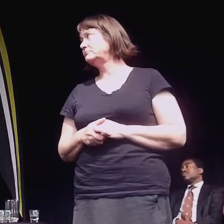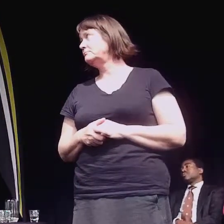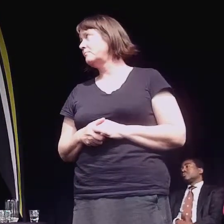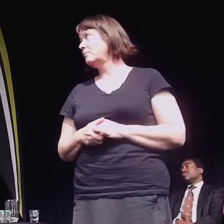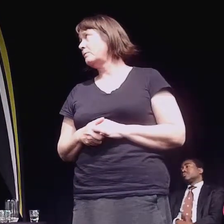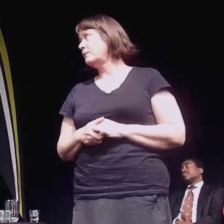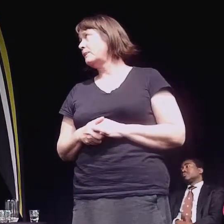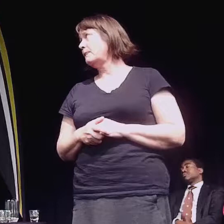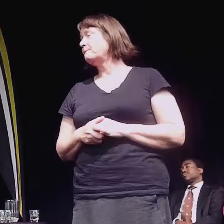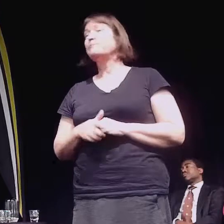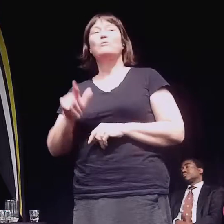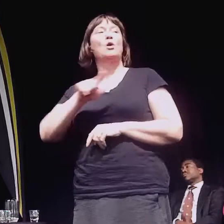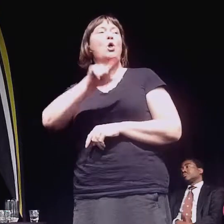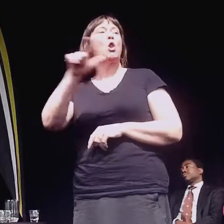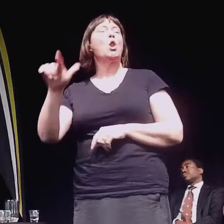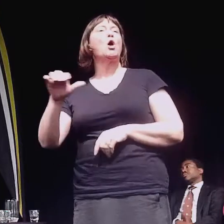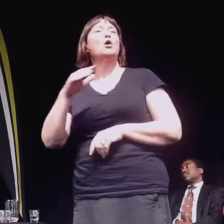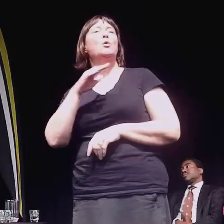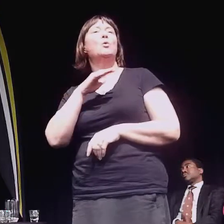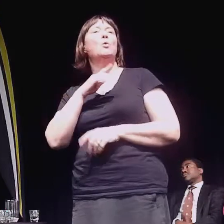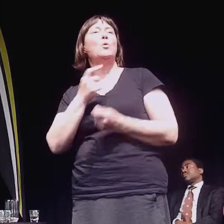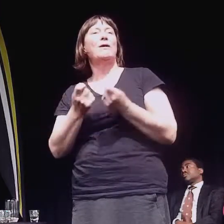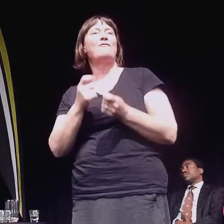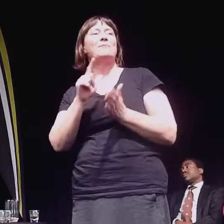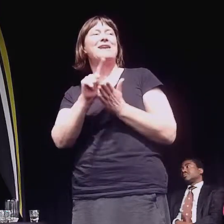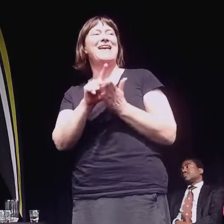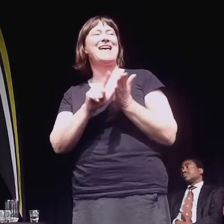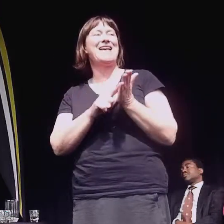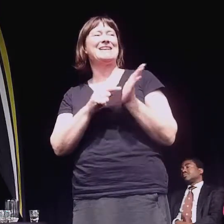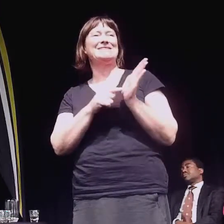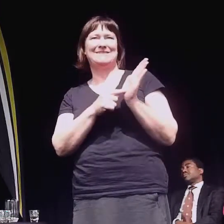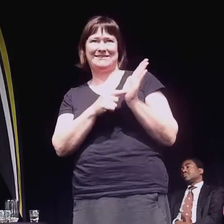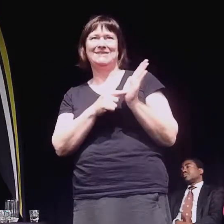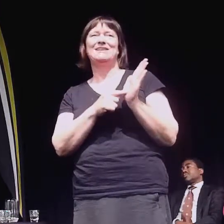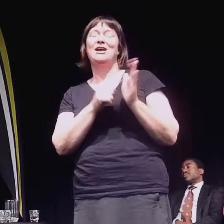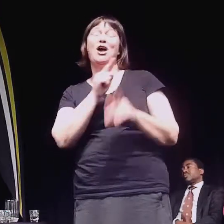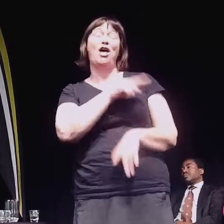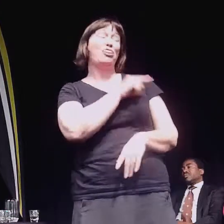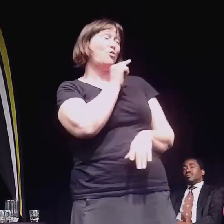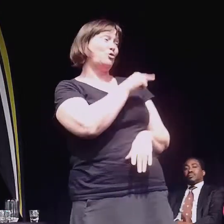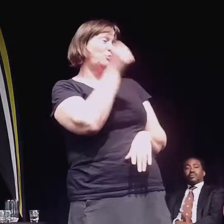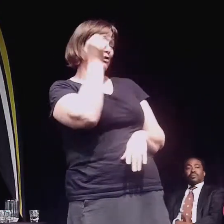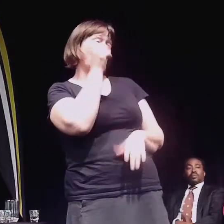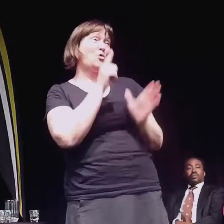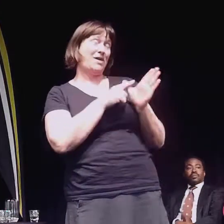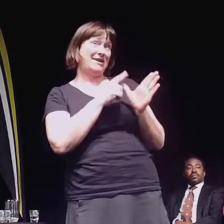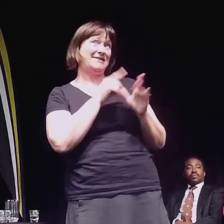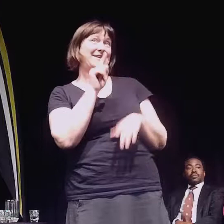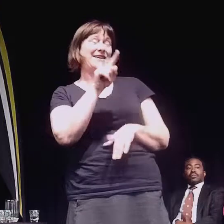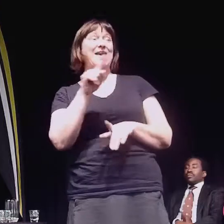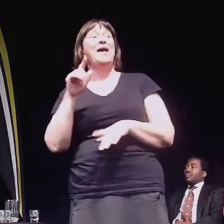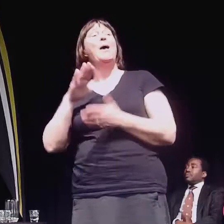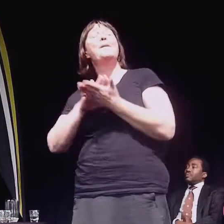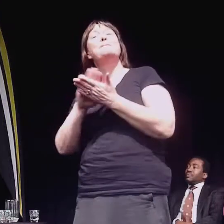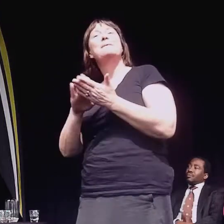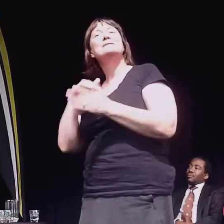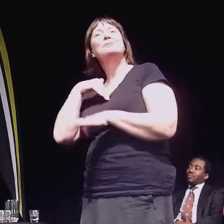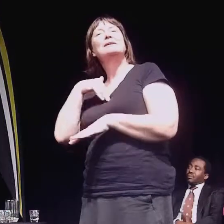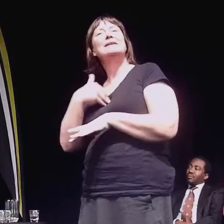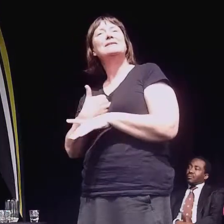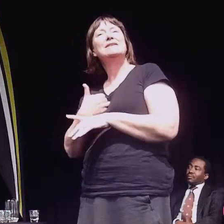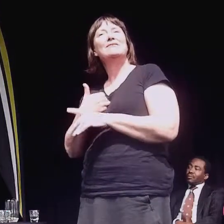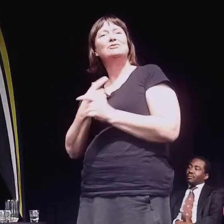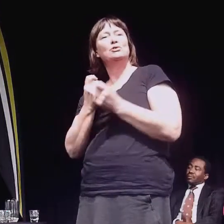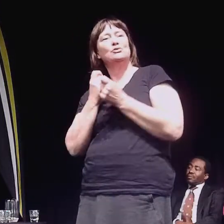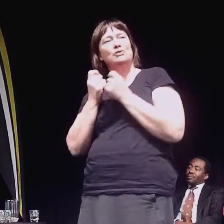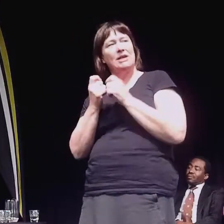Look, Local Government Act actually requires us, Andy, and I thought you would know that, to test whether it goes into part